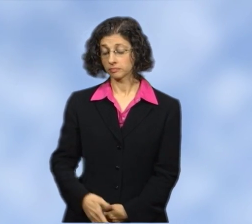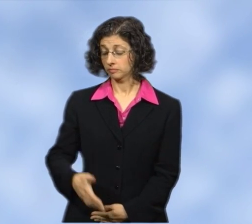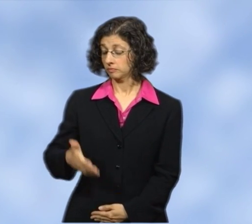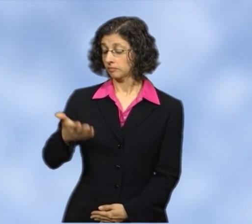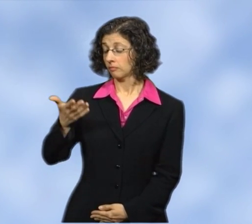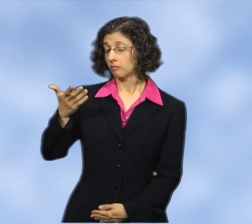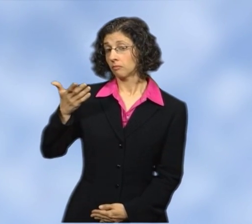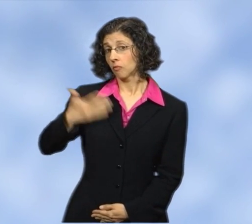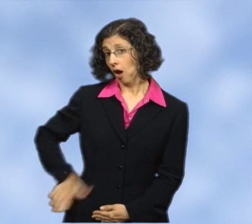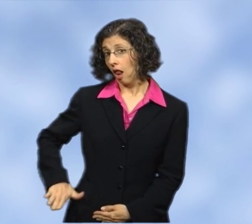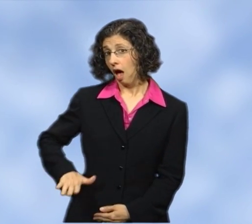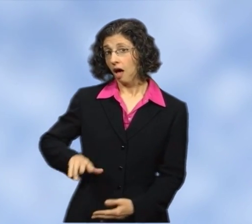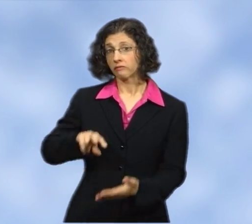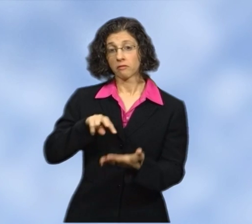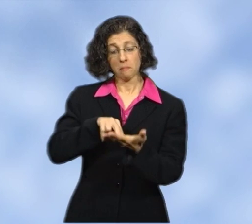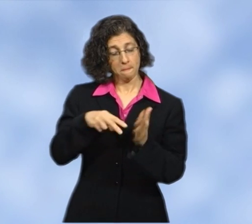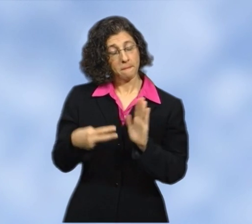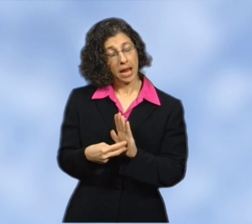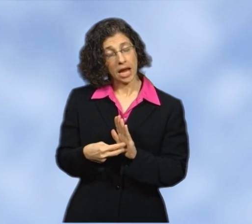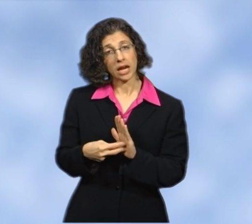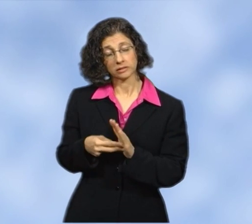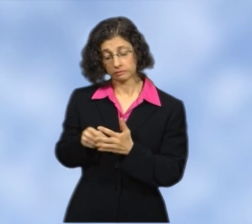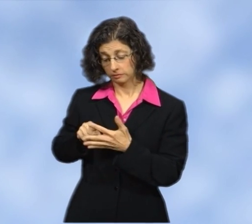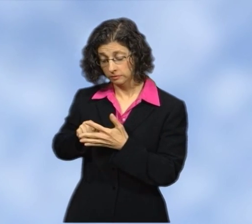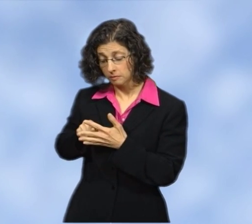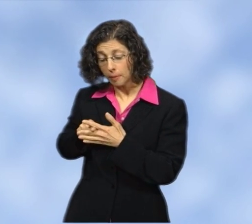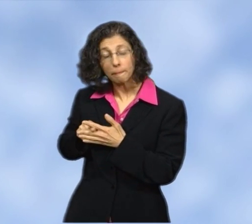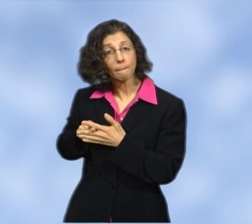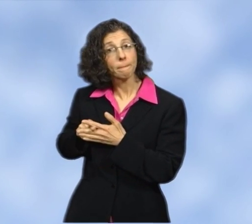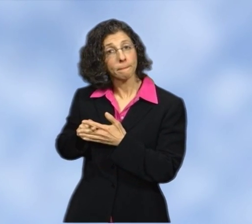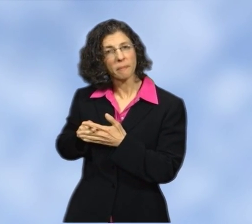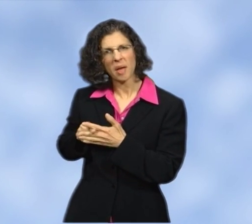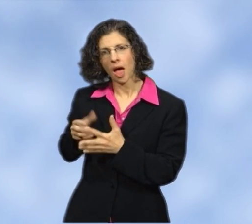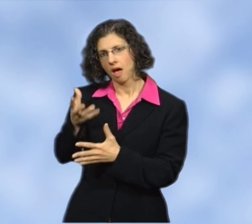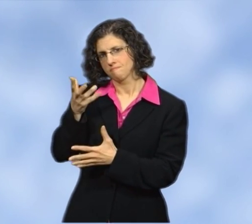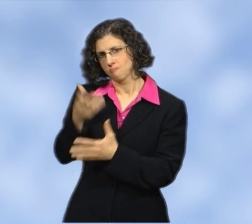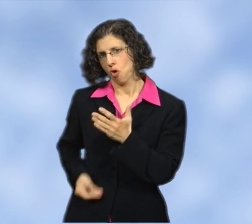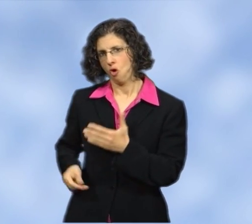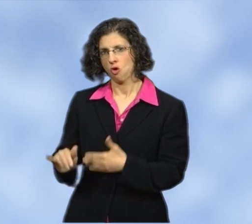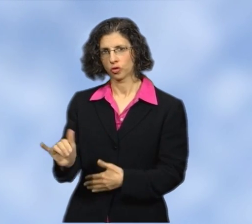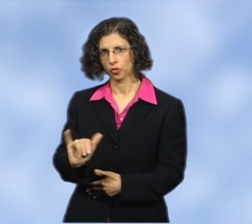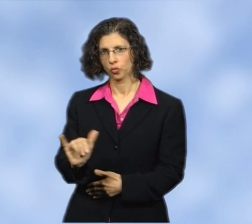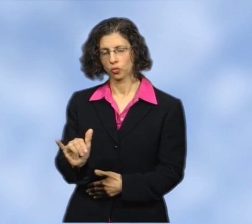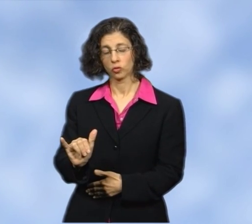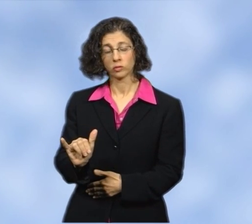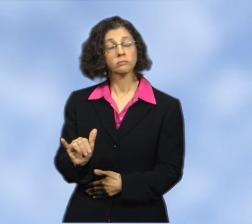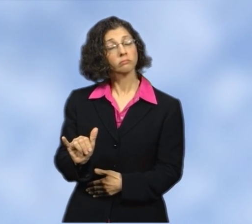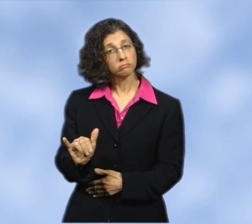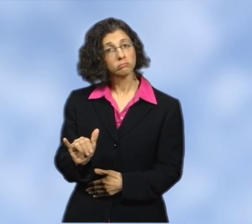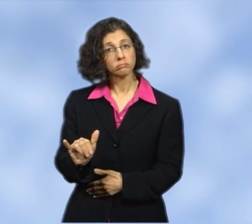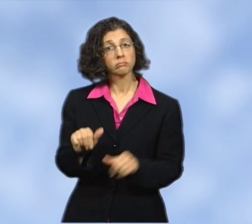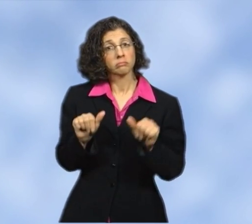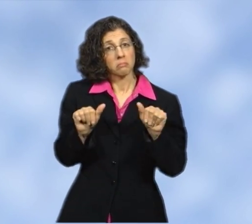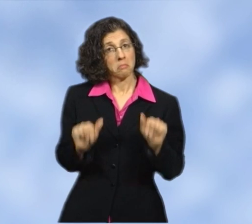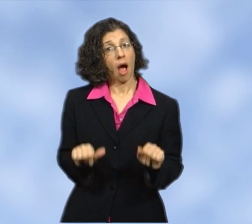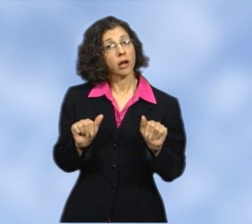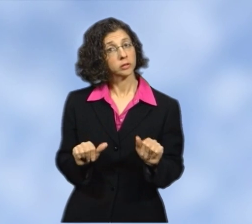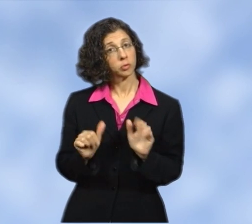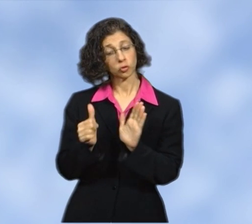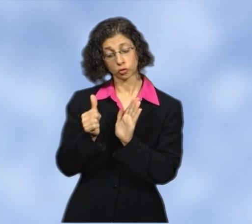Since the mastectomy has removed the nipple as well as the breast, it may also be possible